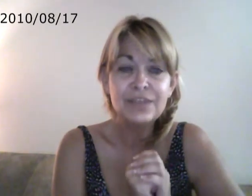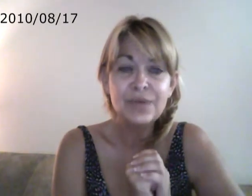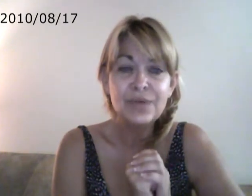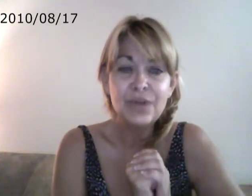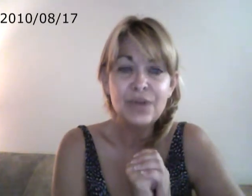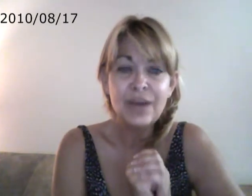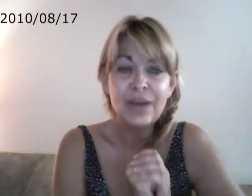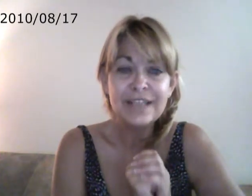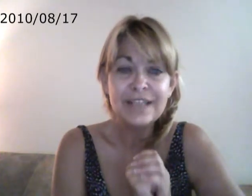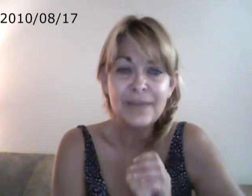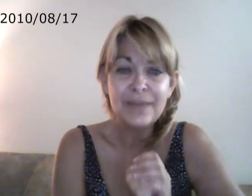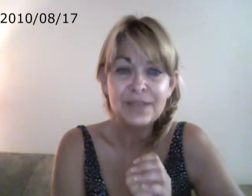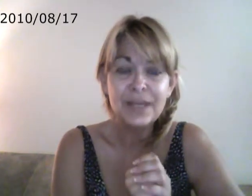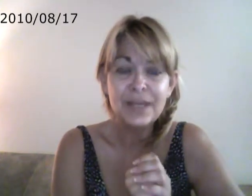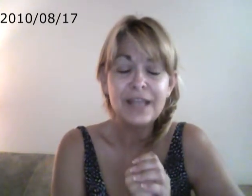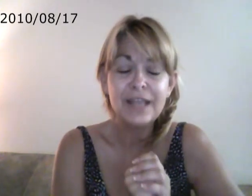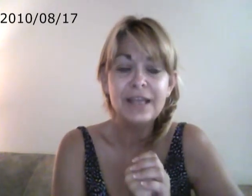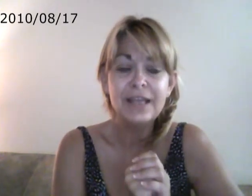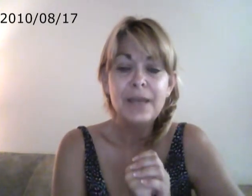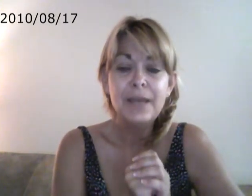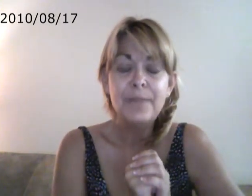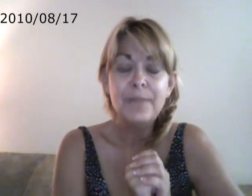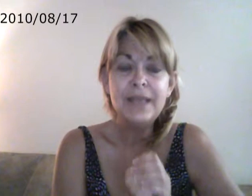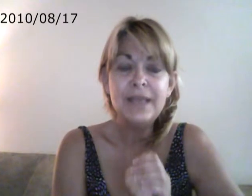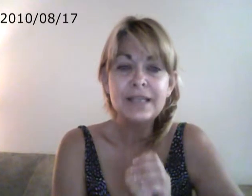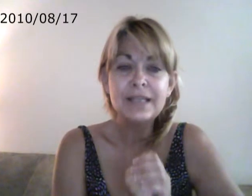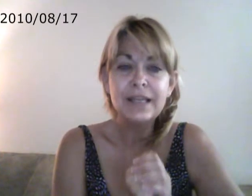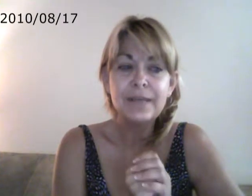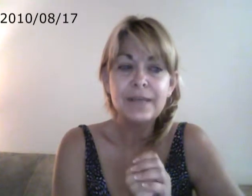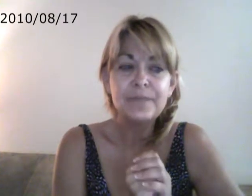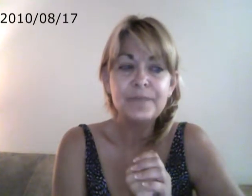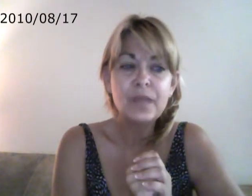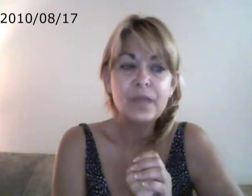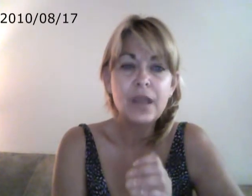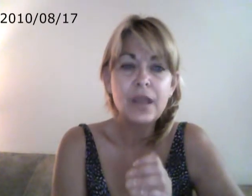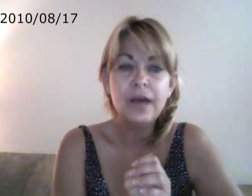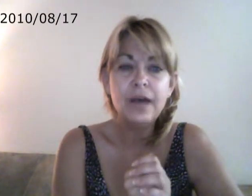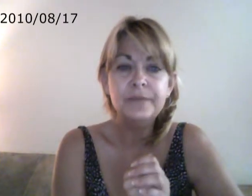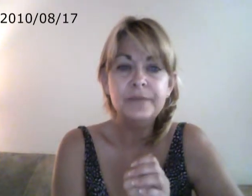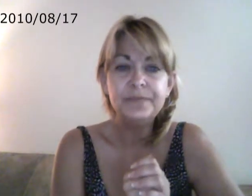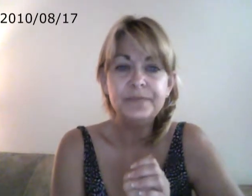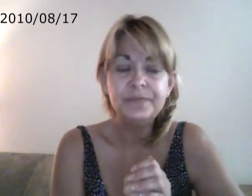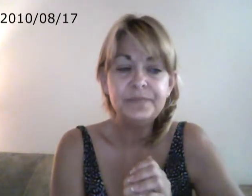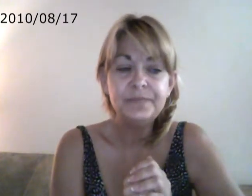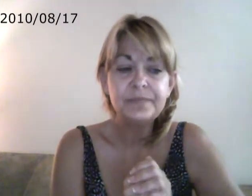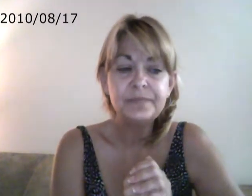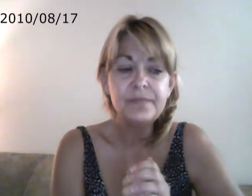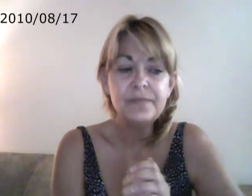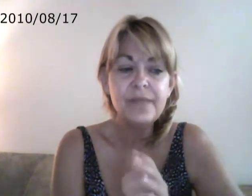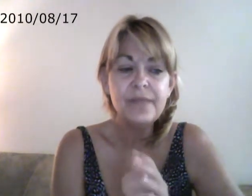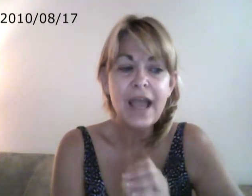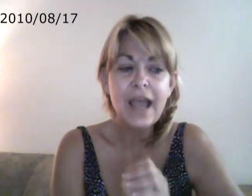know how to tap into it. And basically how